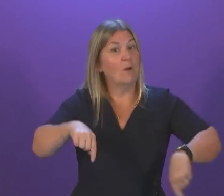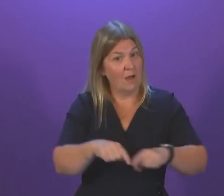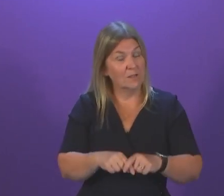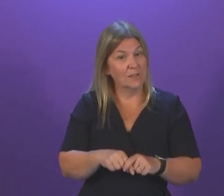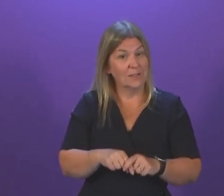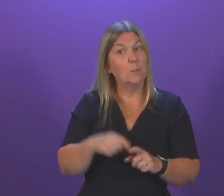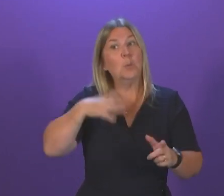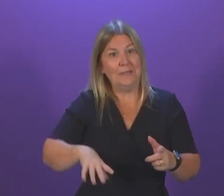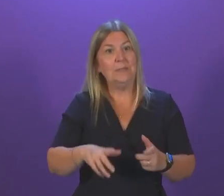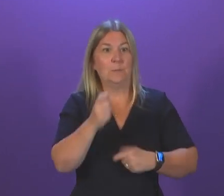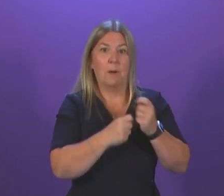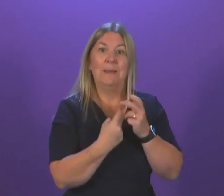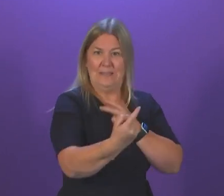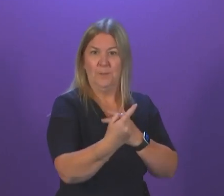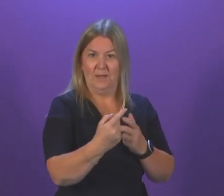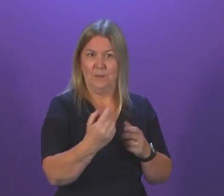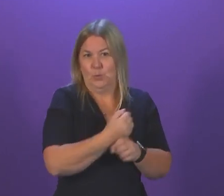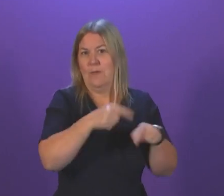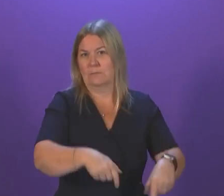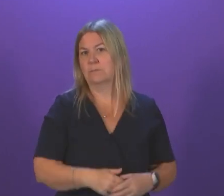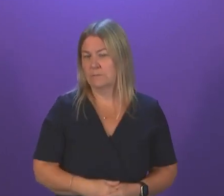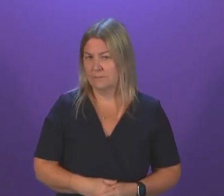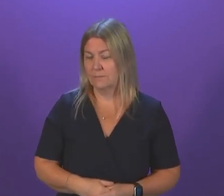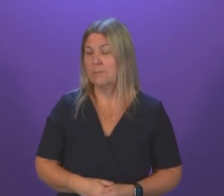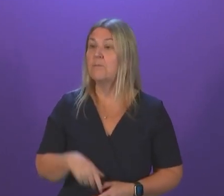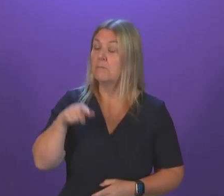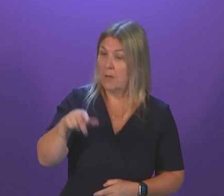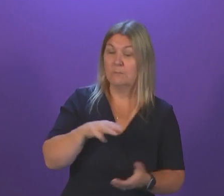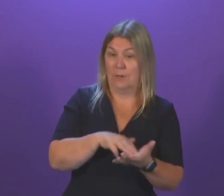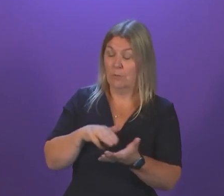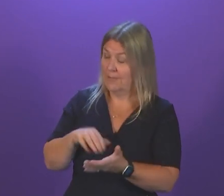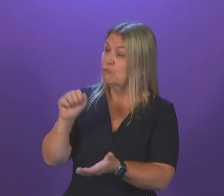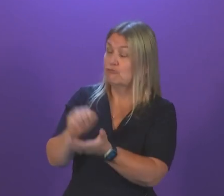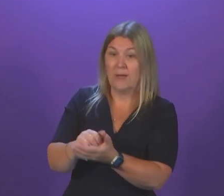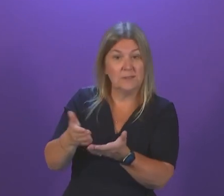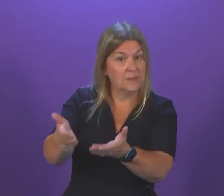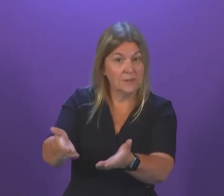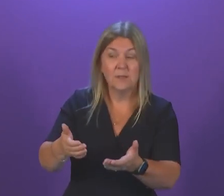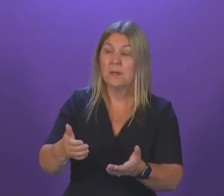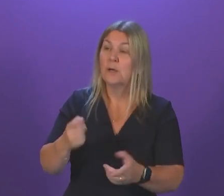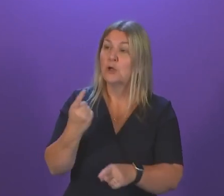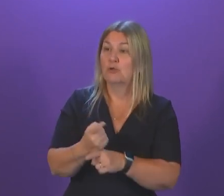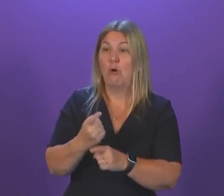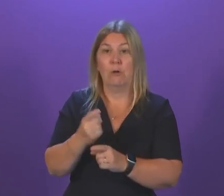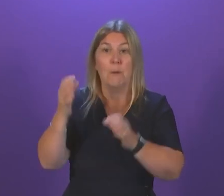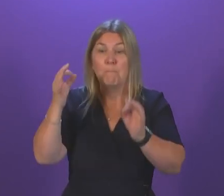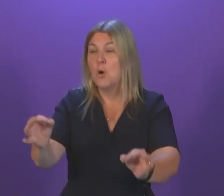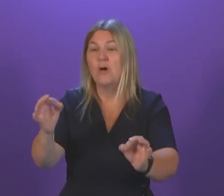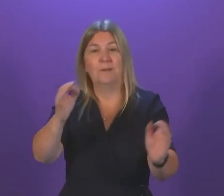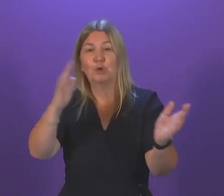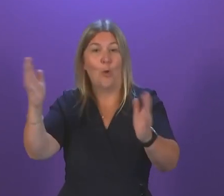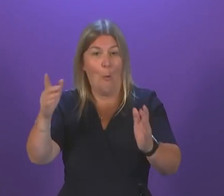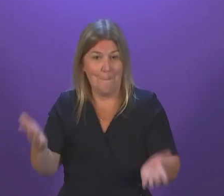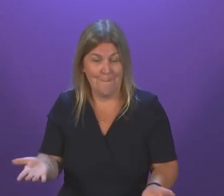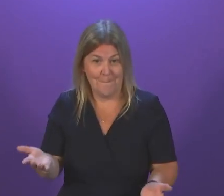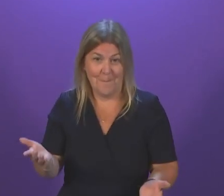country. In the immediate term, though, Marie McNair is absolutely right to talk about a perfect storm. There are